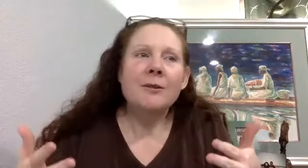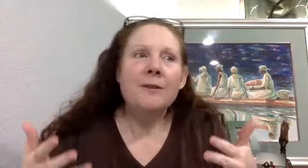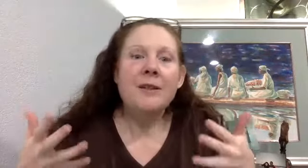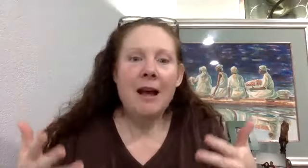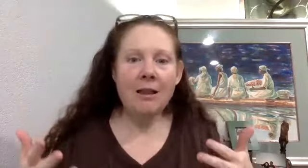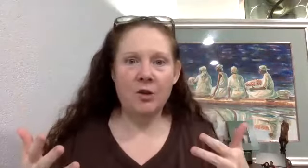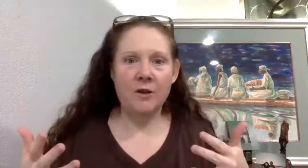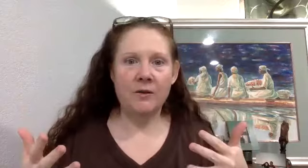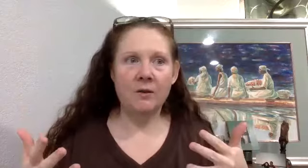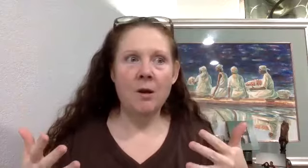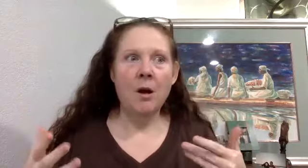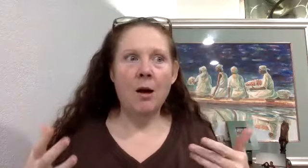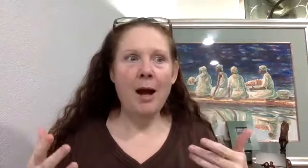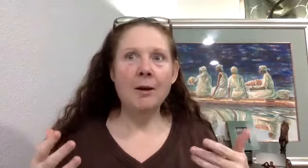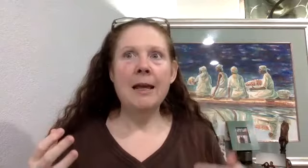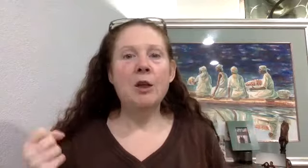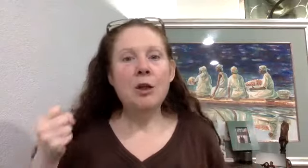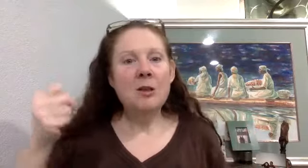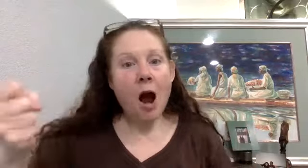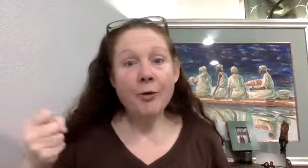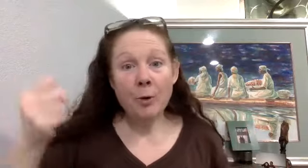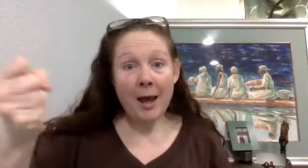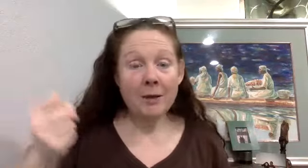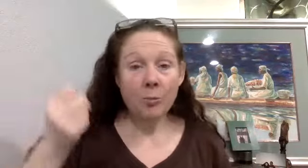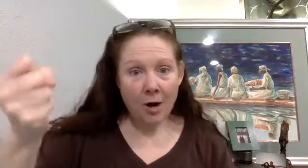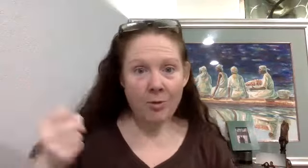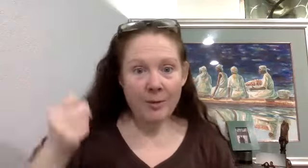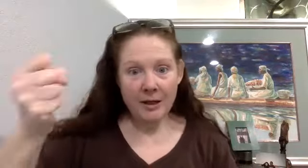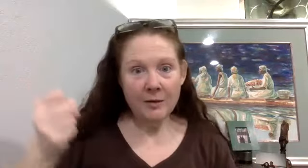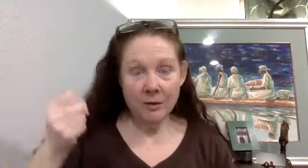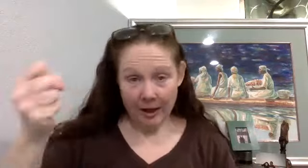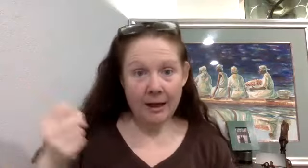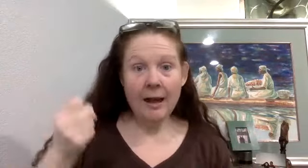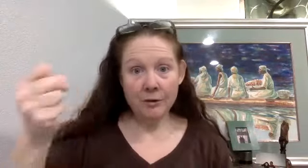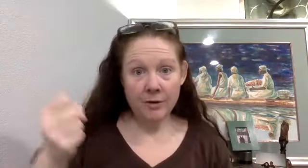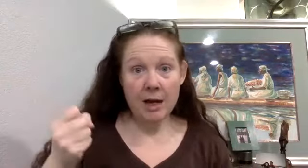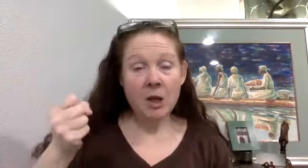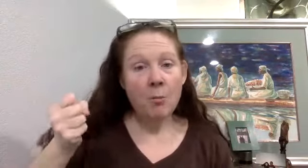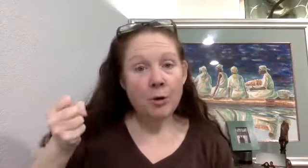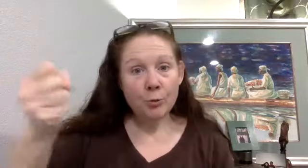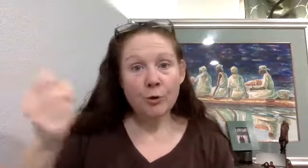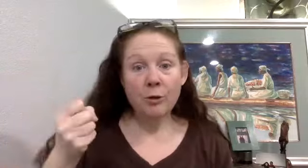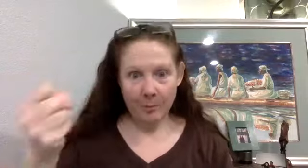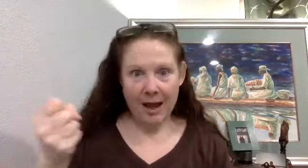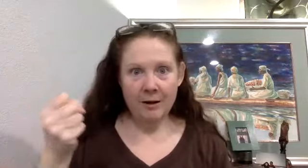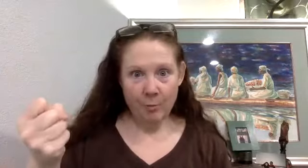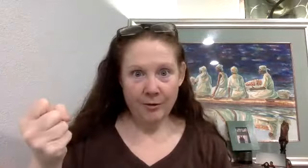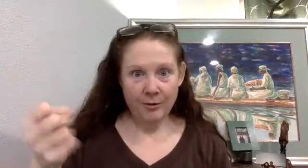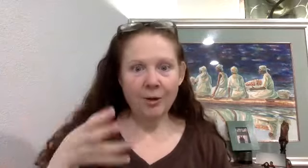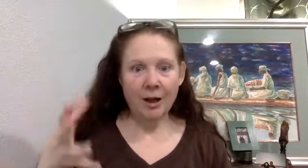a physiologist about, it's not the, the problem is they're getting exercise, but they're doing the repetitive model. They're getting